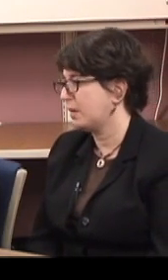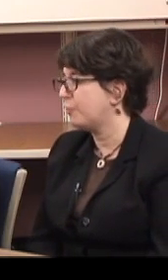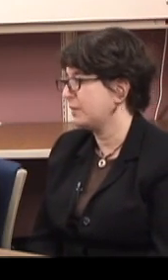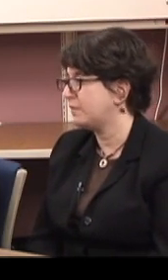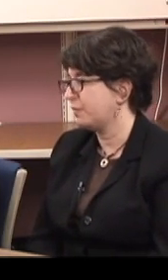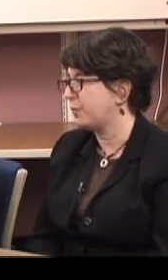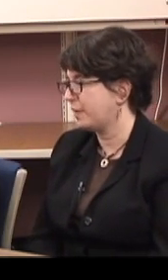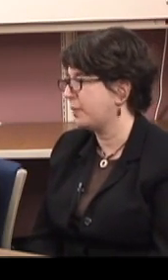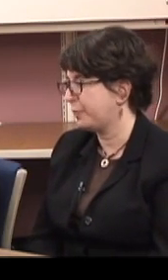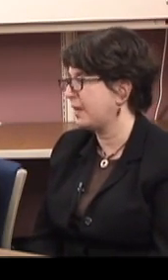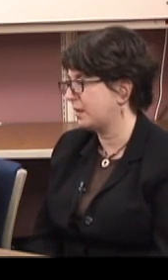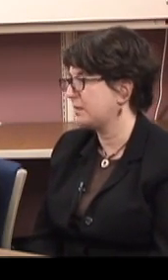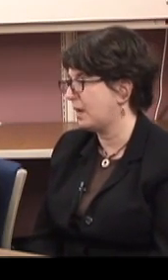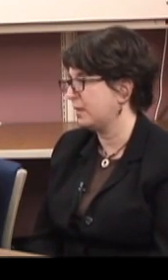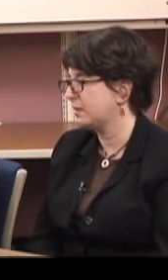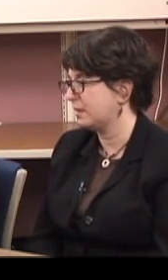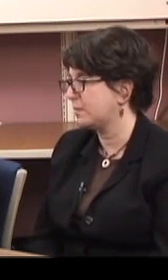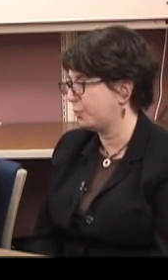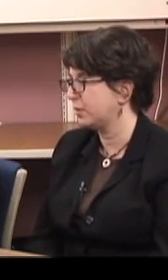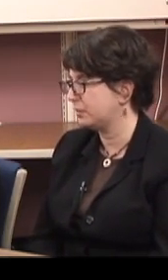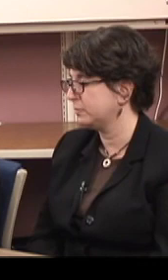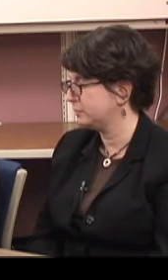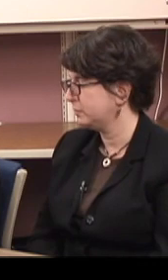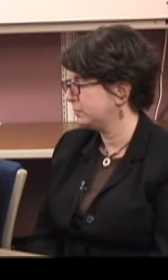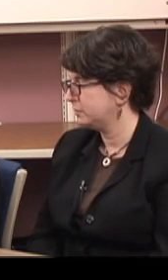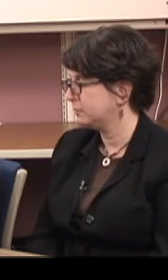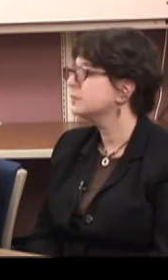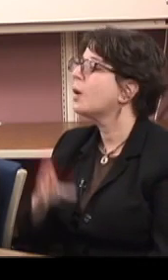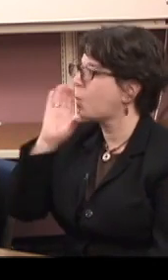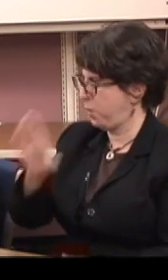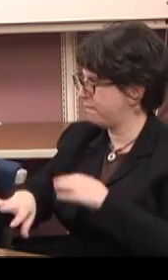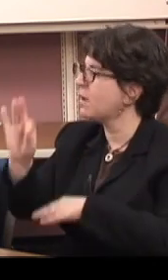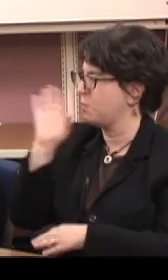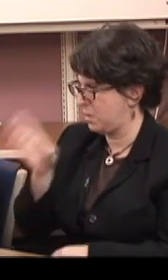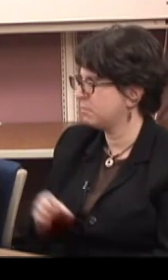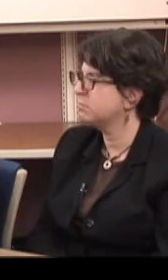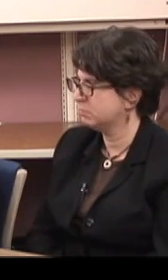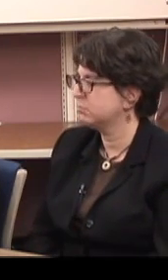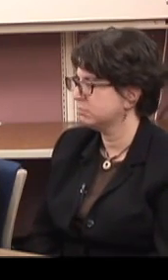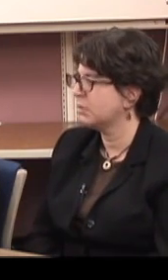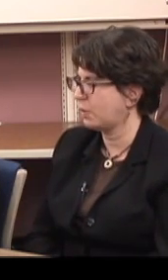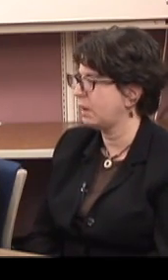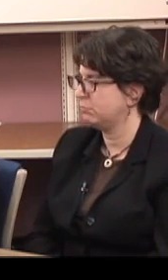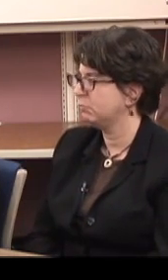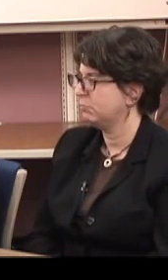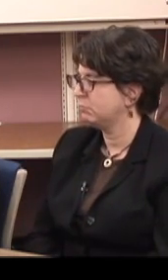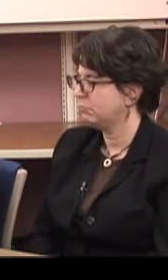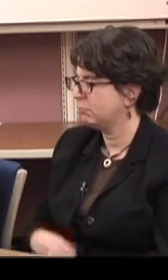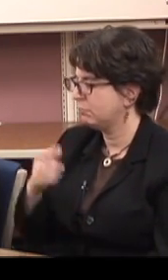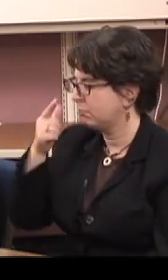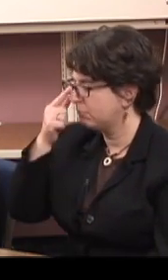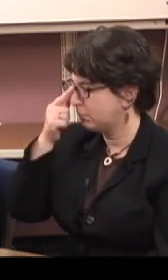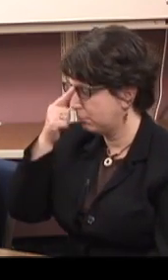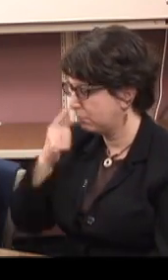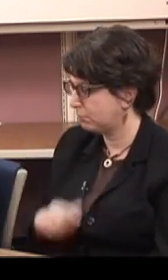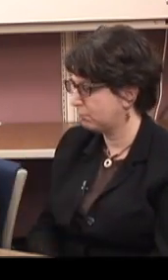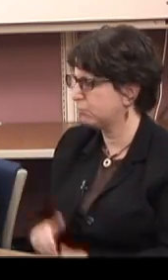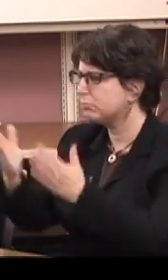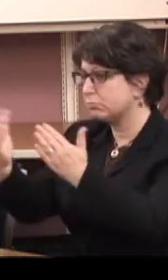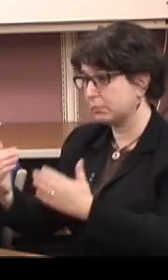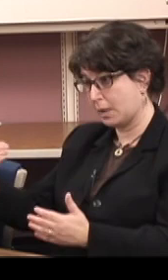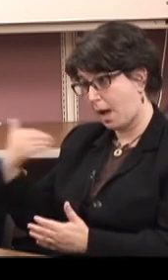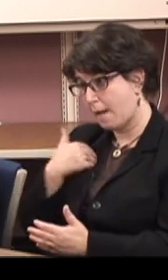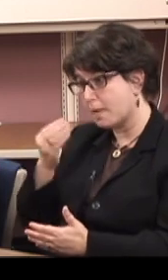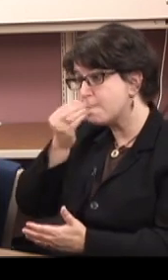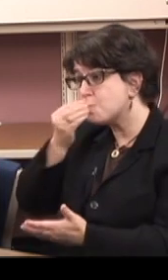Oh, I'm relieved if we'll follow up with that. Yeah, that's important. We will find out about that. Okay. Um, food stamps?